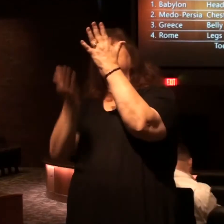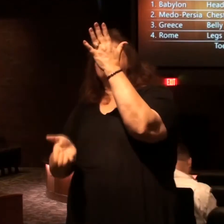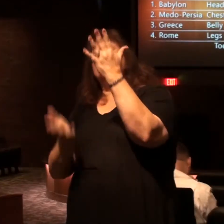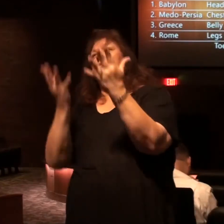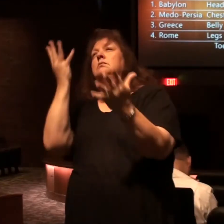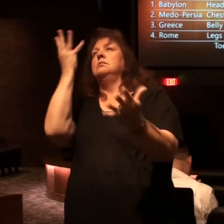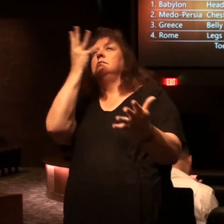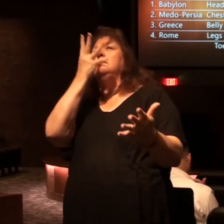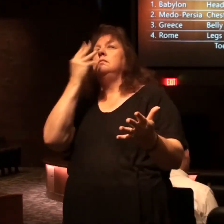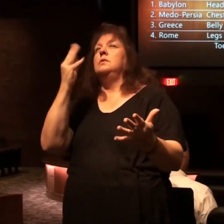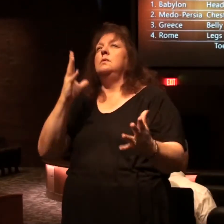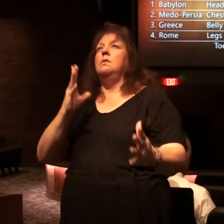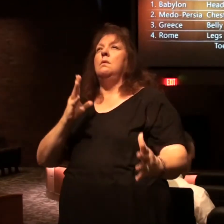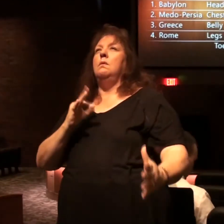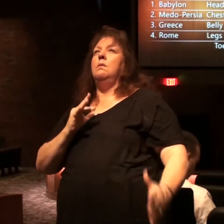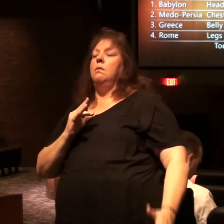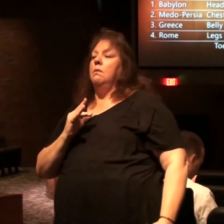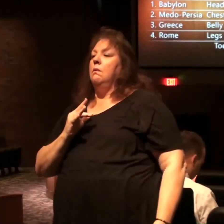beautiful they're striking